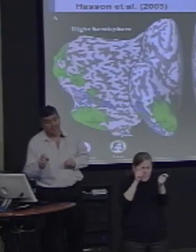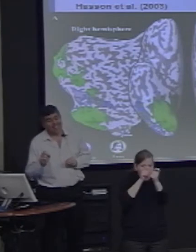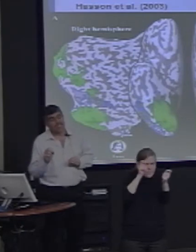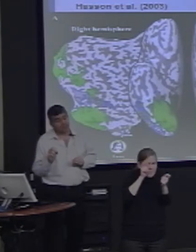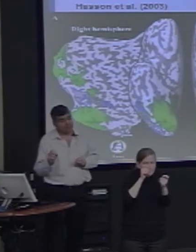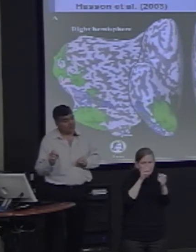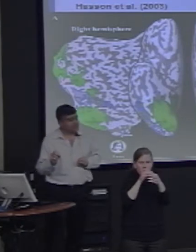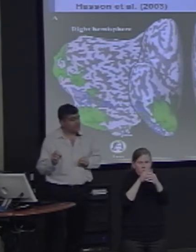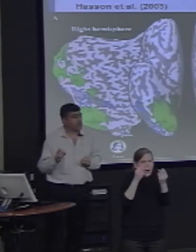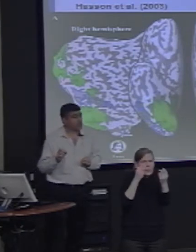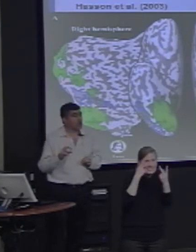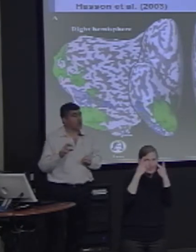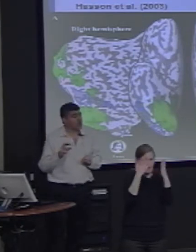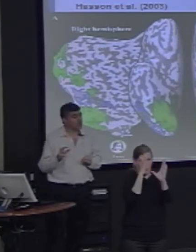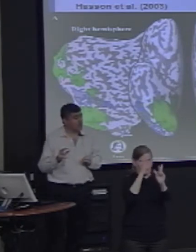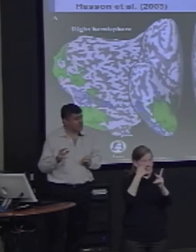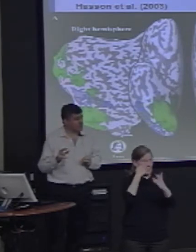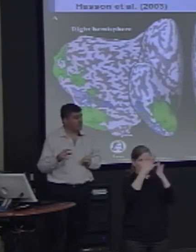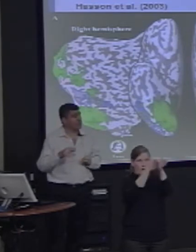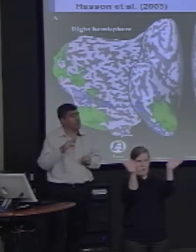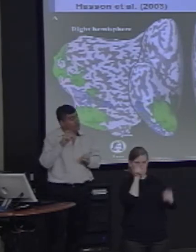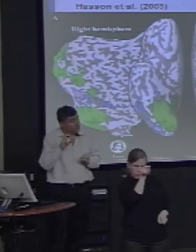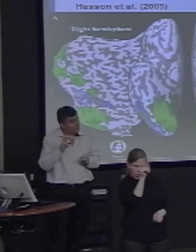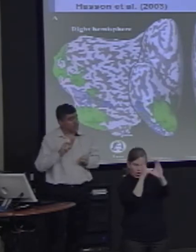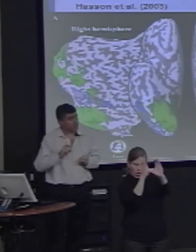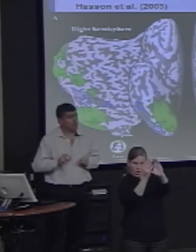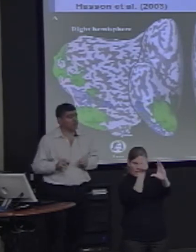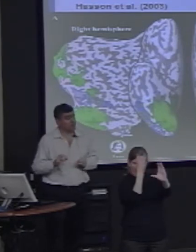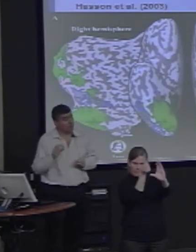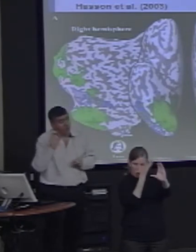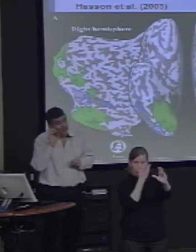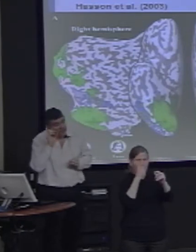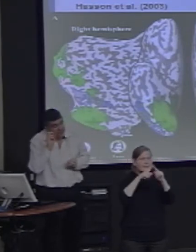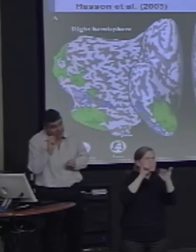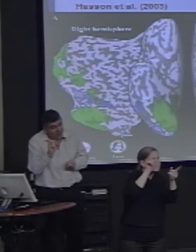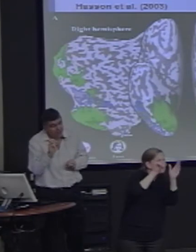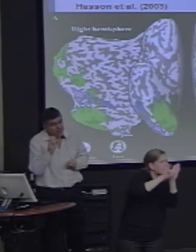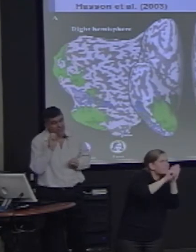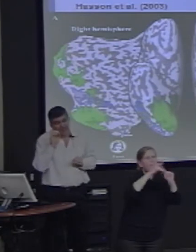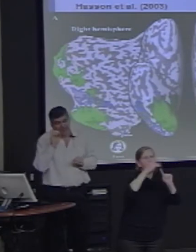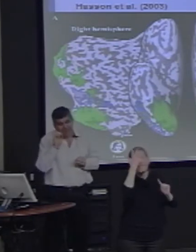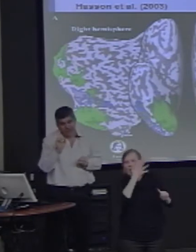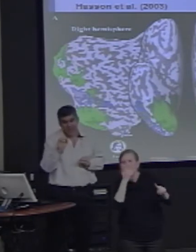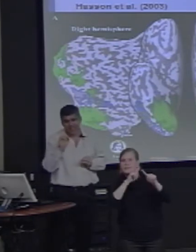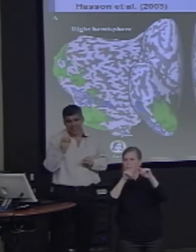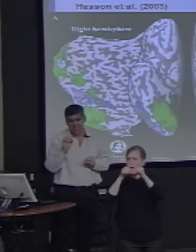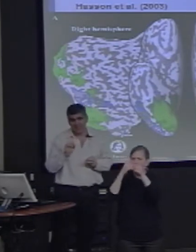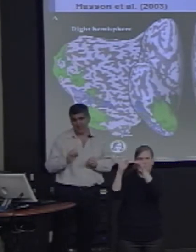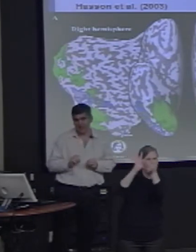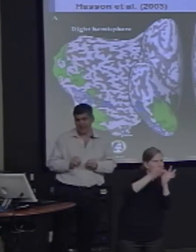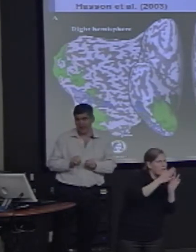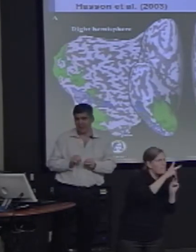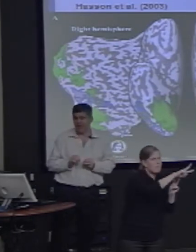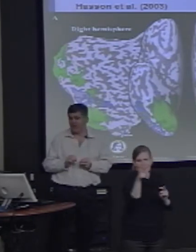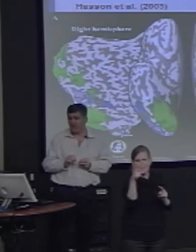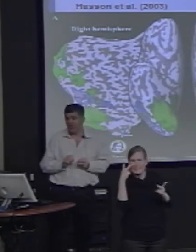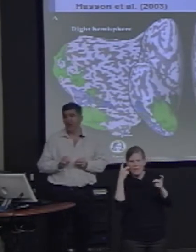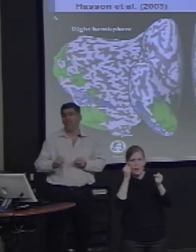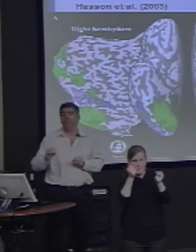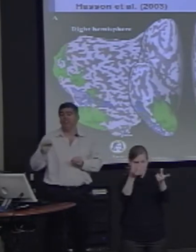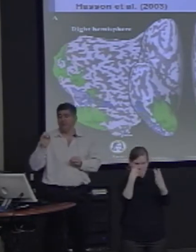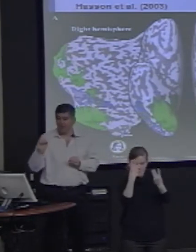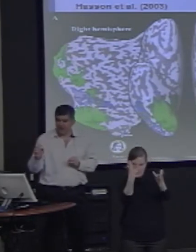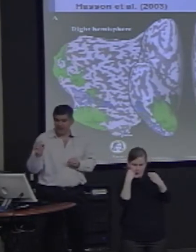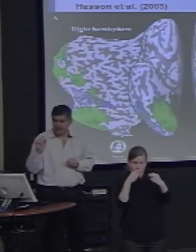recognize different faces across expression and to interpret expression requires very fine details in vision.